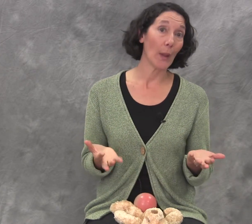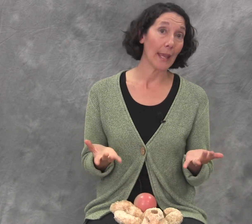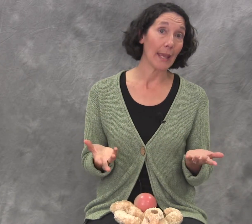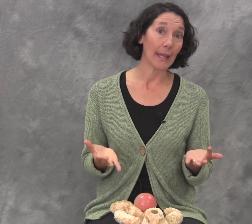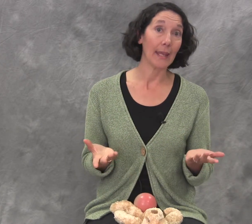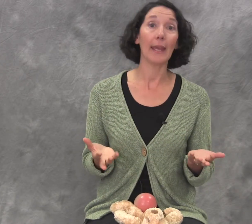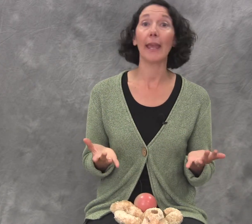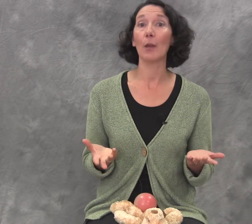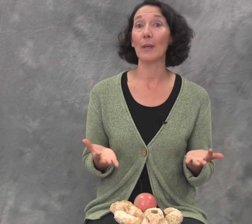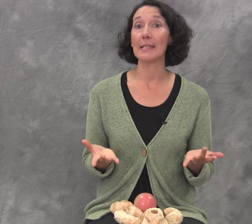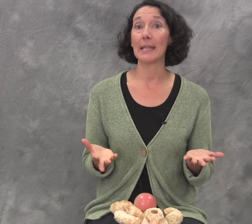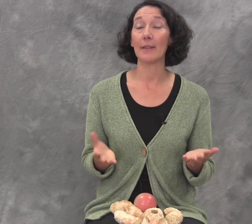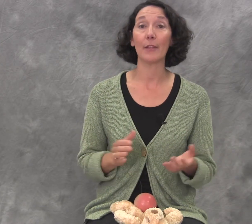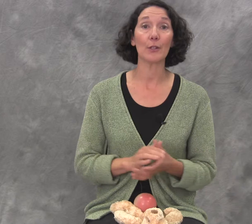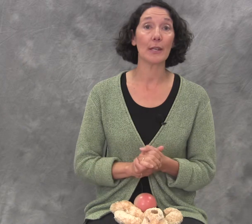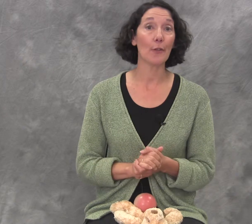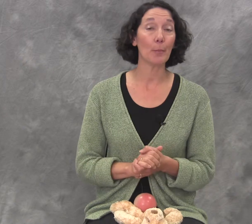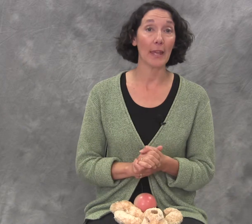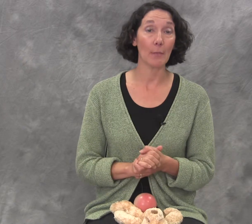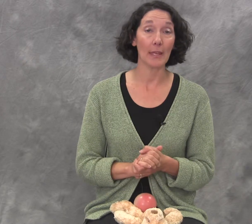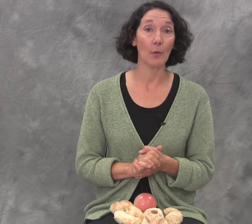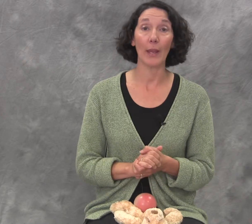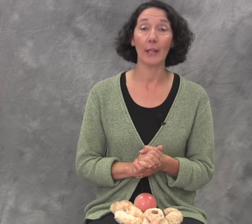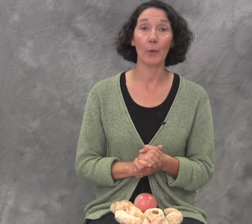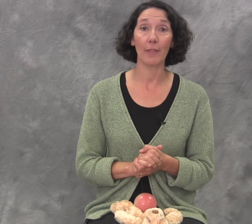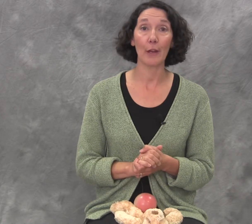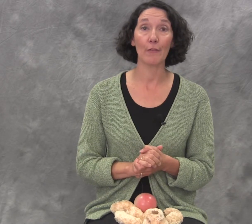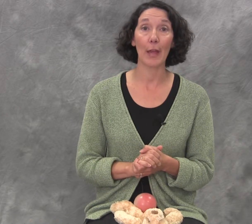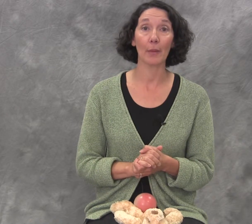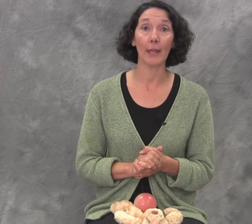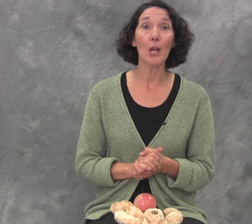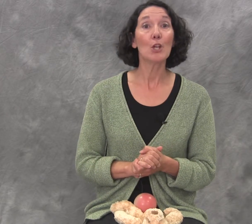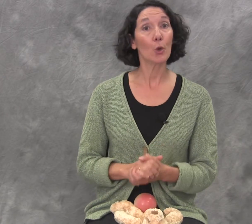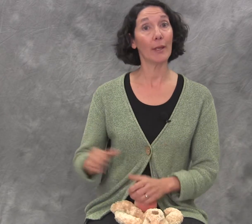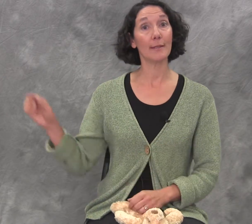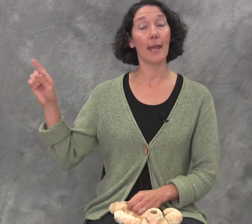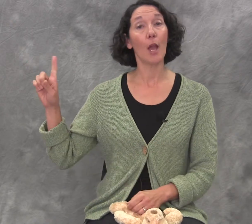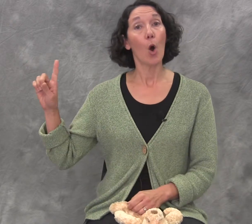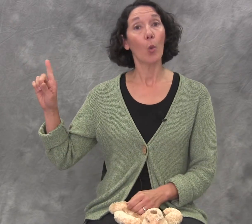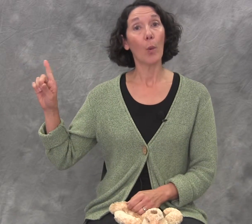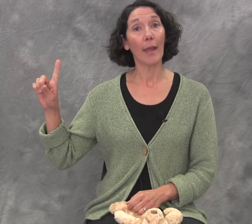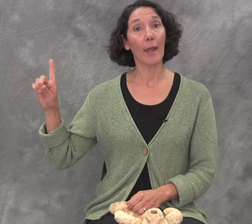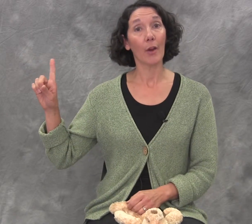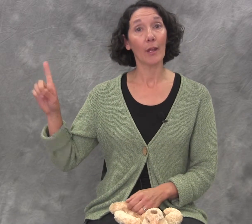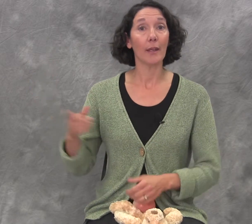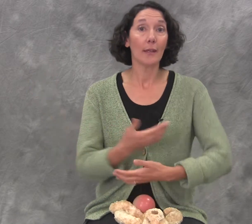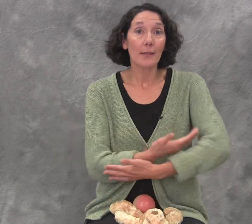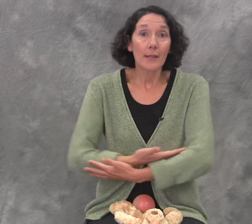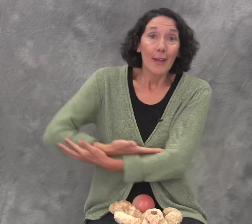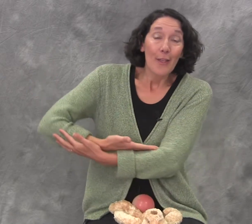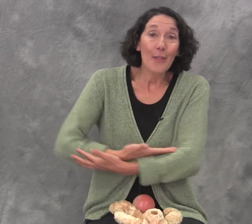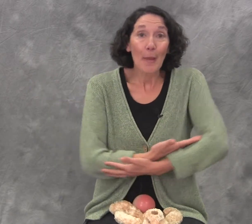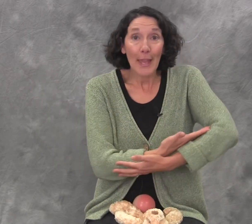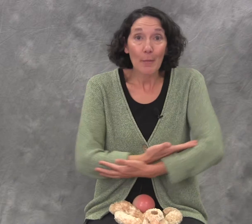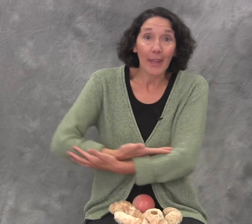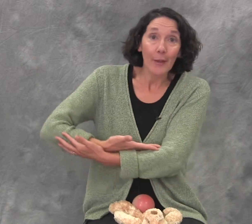waiting and we see that there's another baby waiting with their family. So we could say where is the baby?